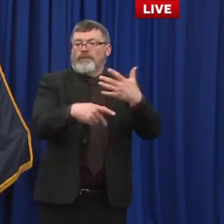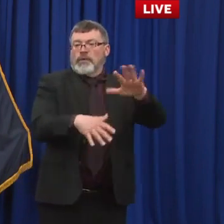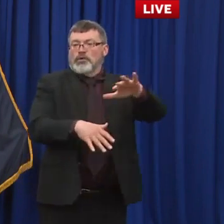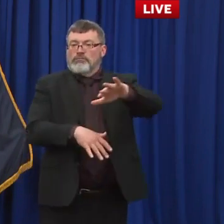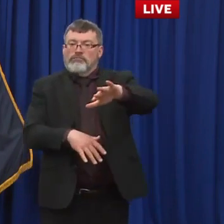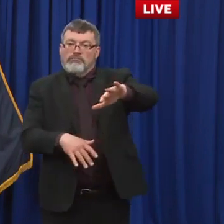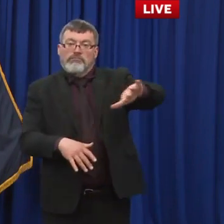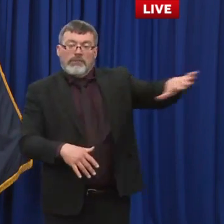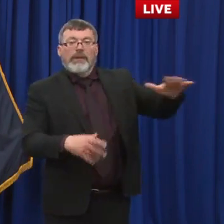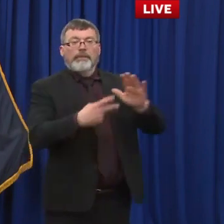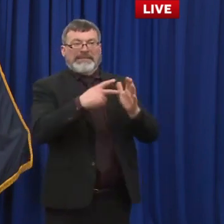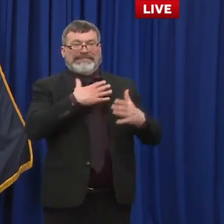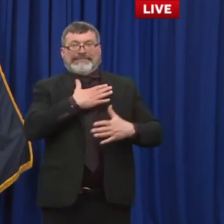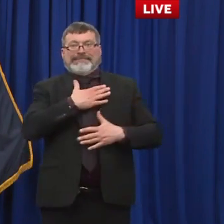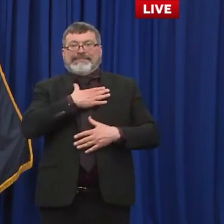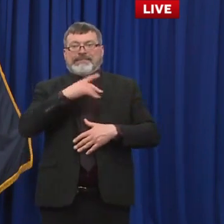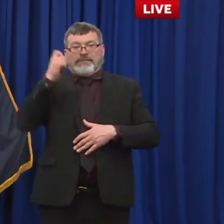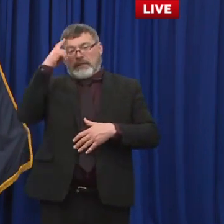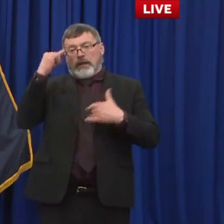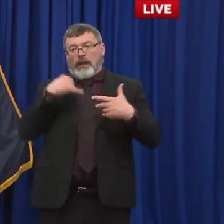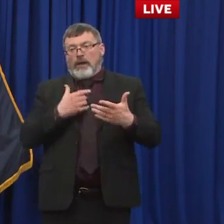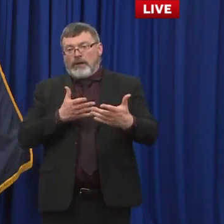that they normally access medications through